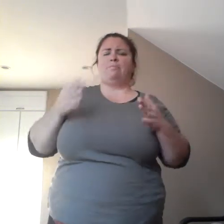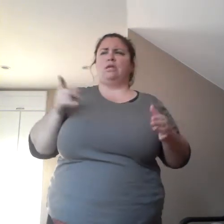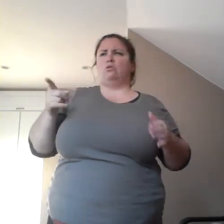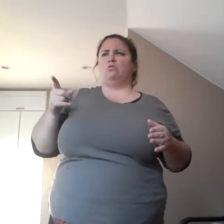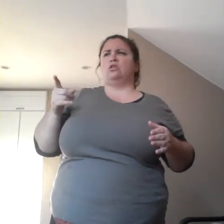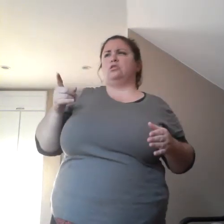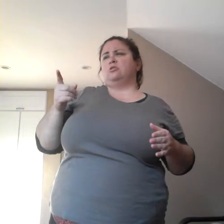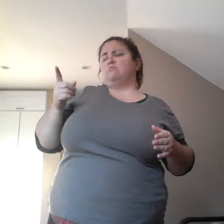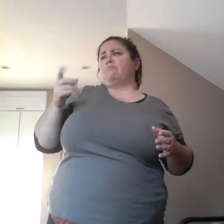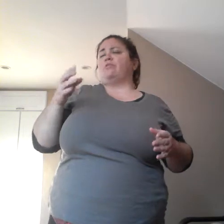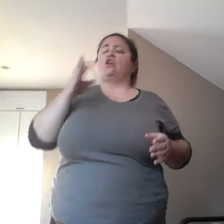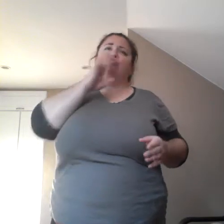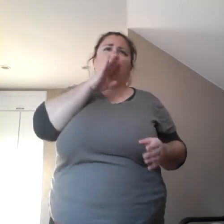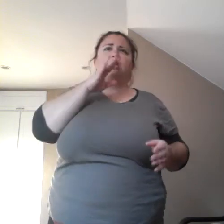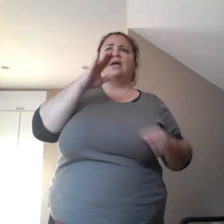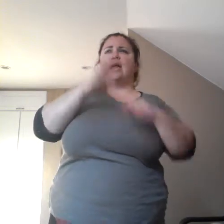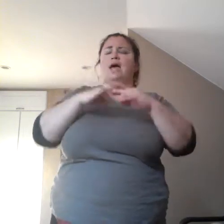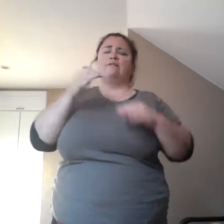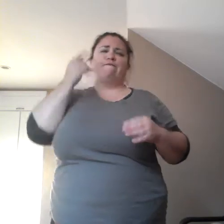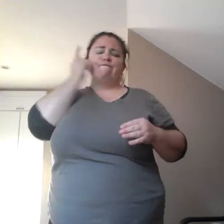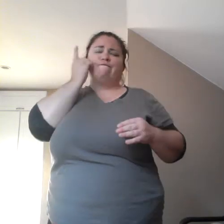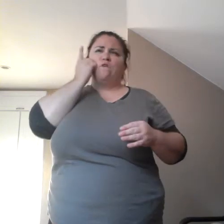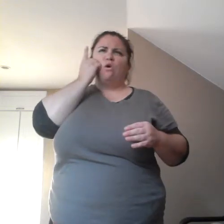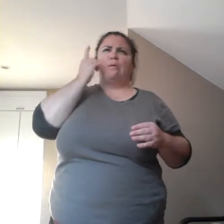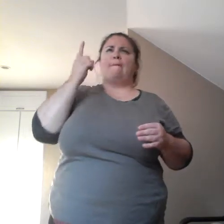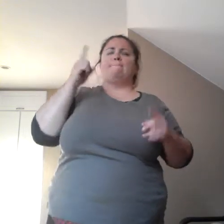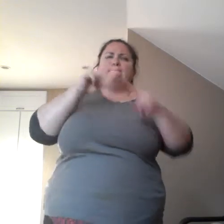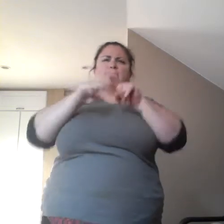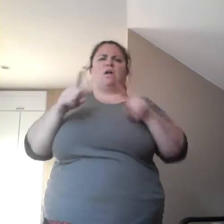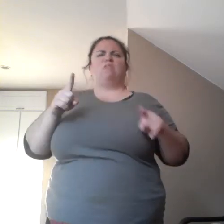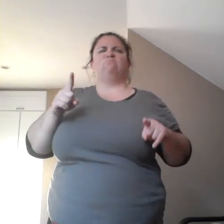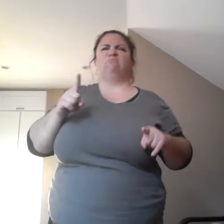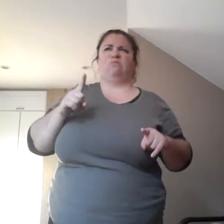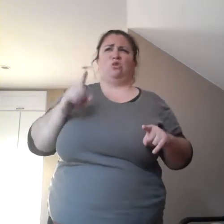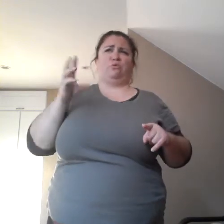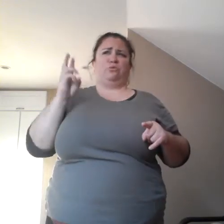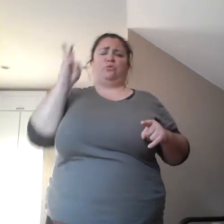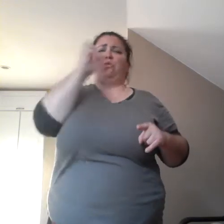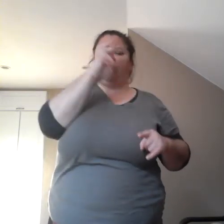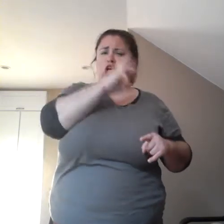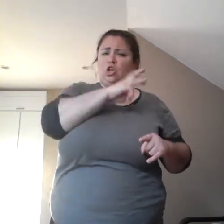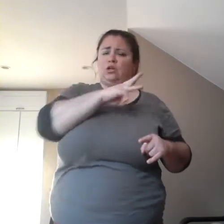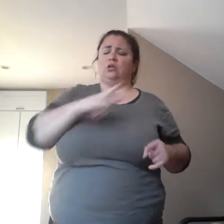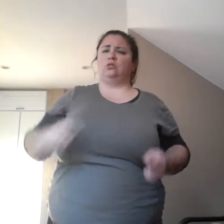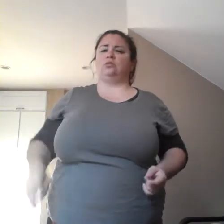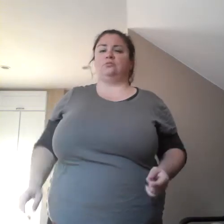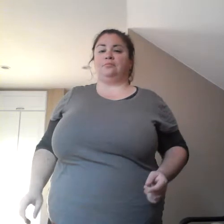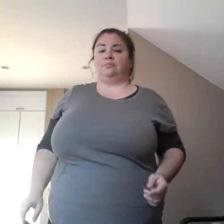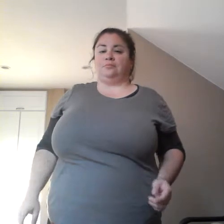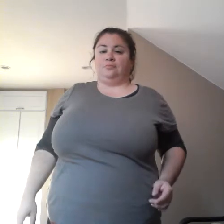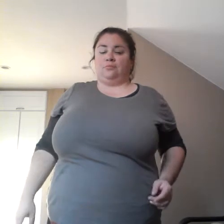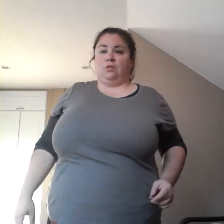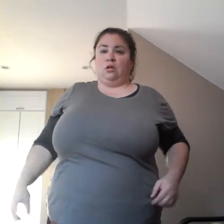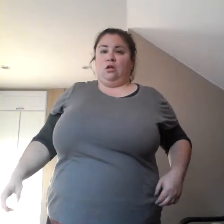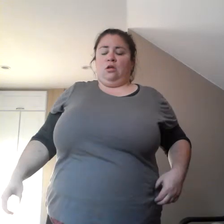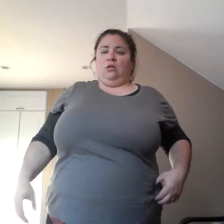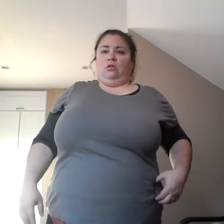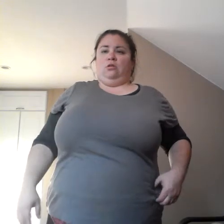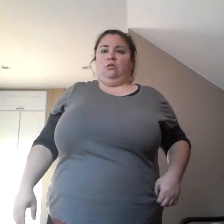Um, so I just thought it was really weird. Um, so then, I got a call, I finished my